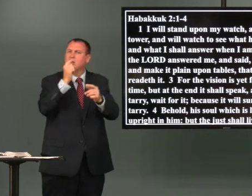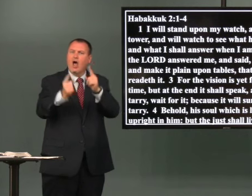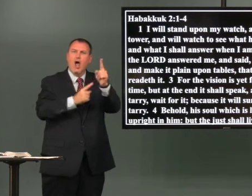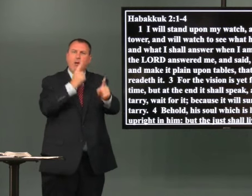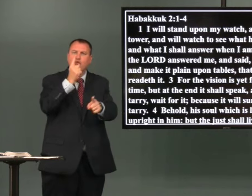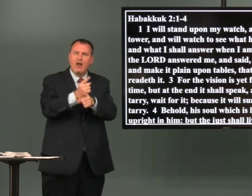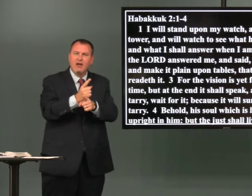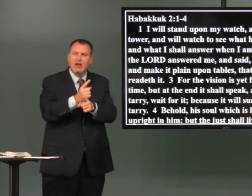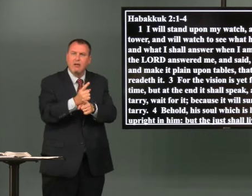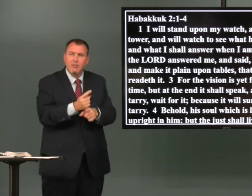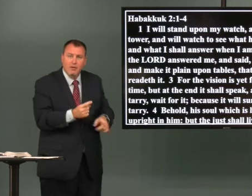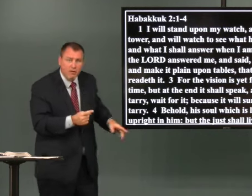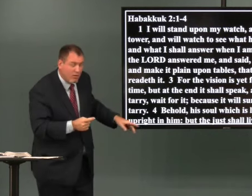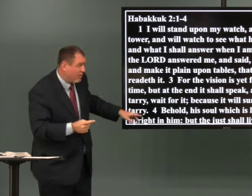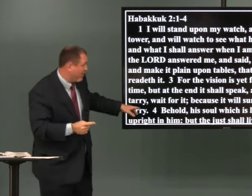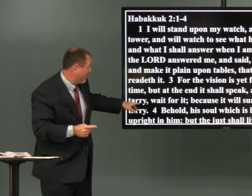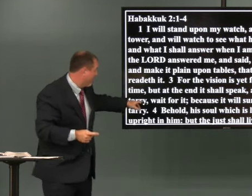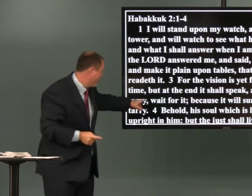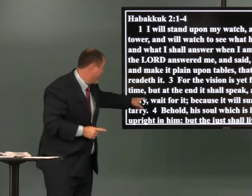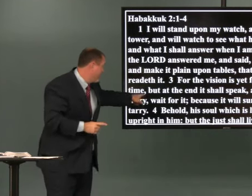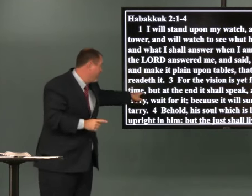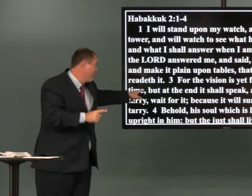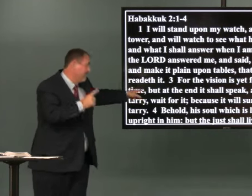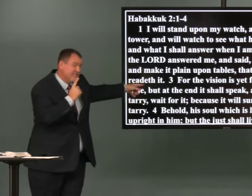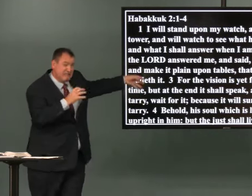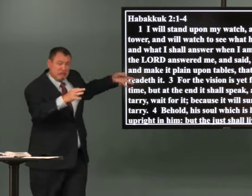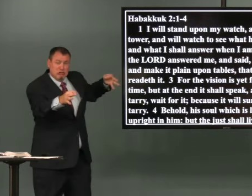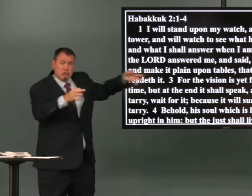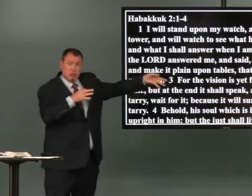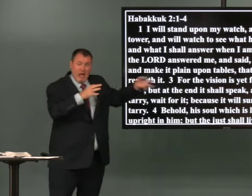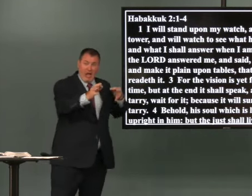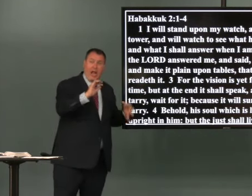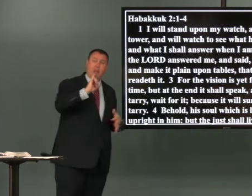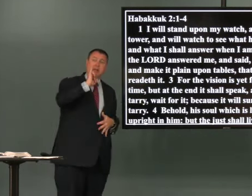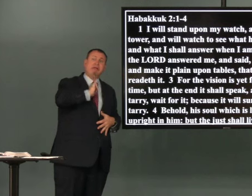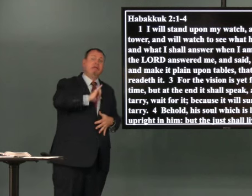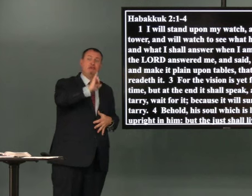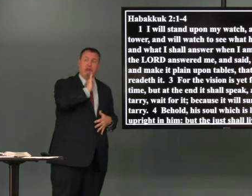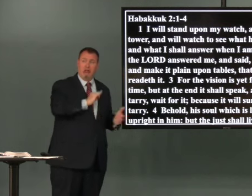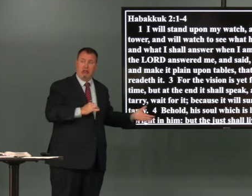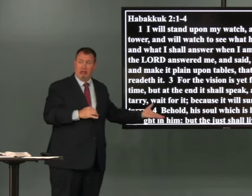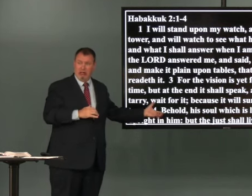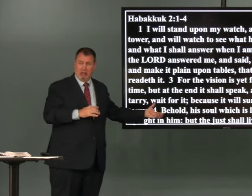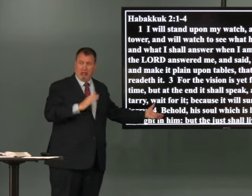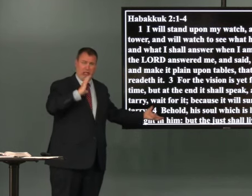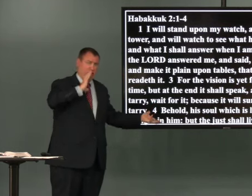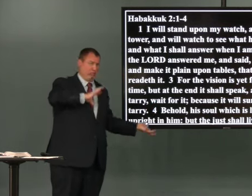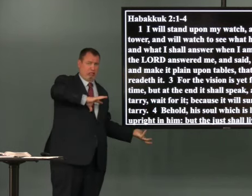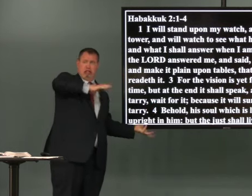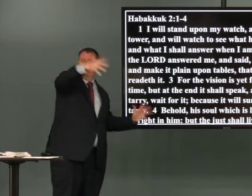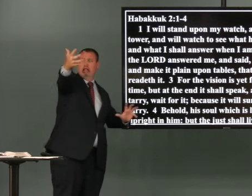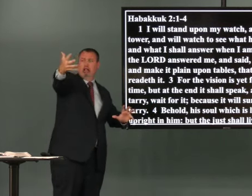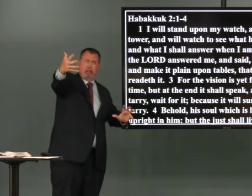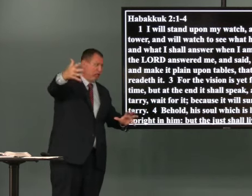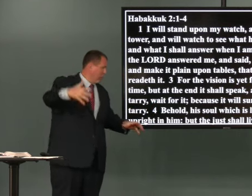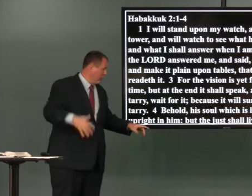his soul which is lifted up is not upright in him but the just shall live by his faith he's talking about Israel